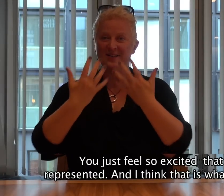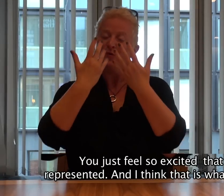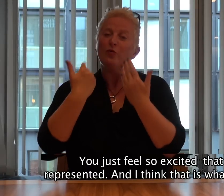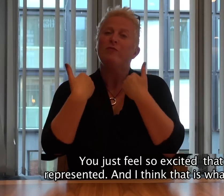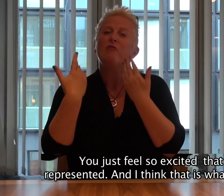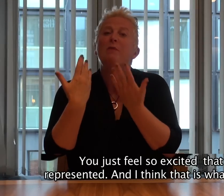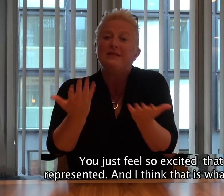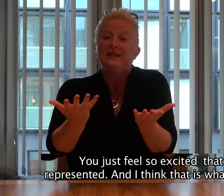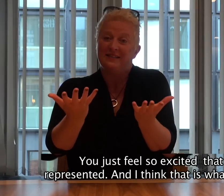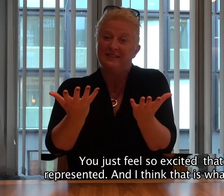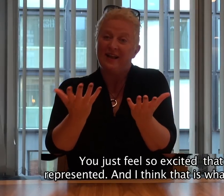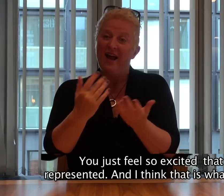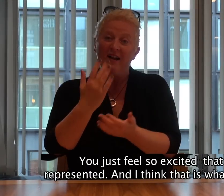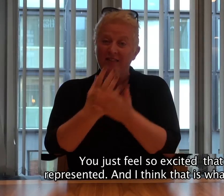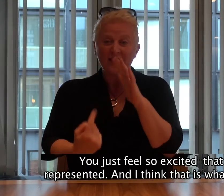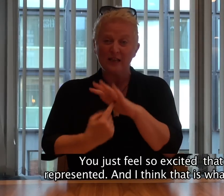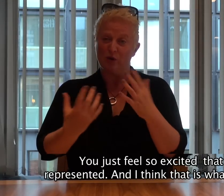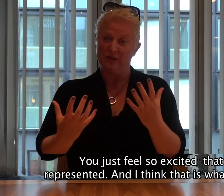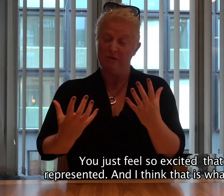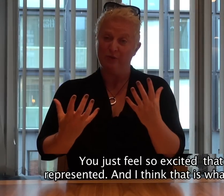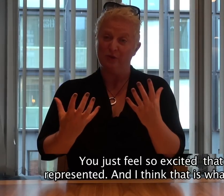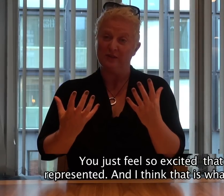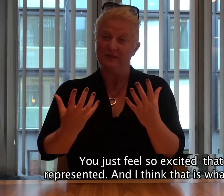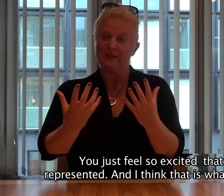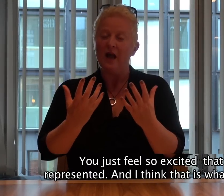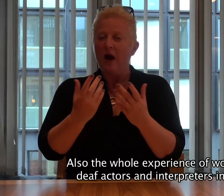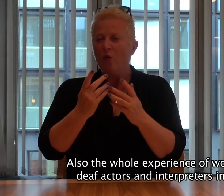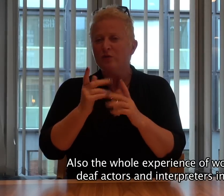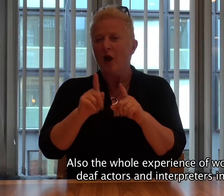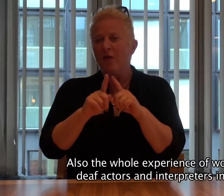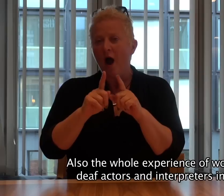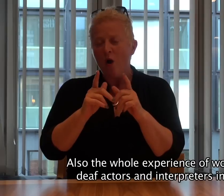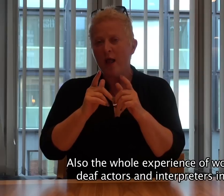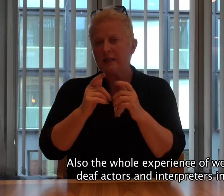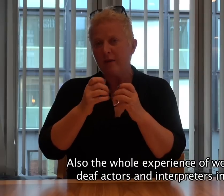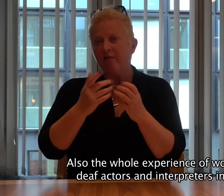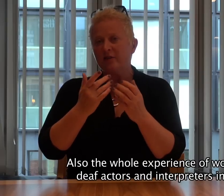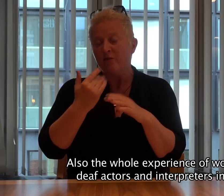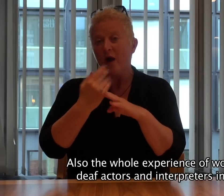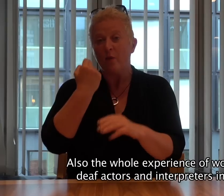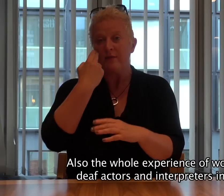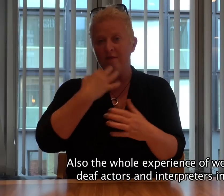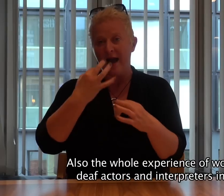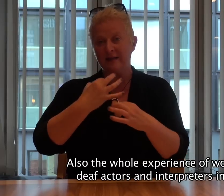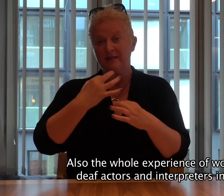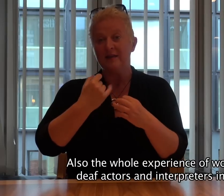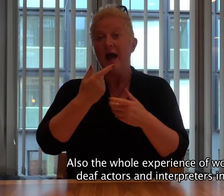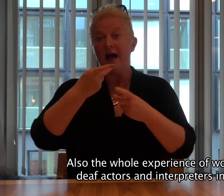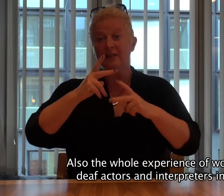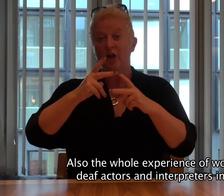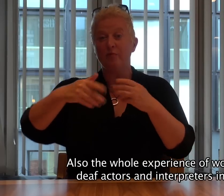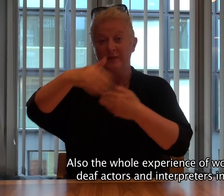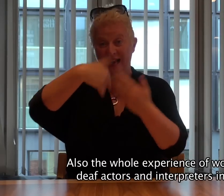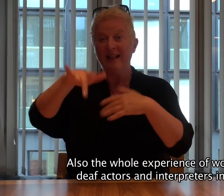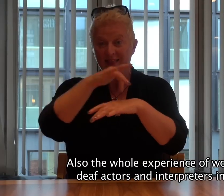excited that you feel represented. And I think that's what's so important. Also, the whole experience of working with deaf actors